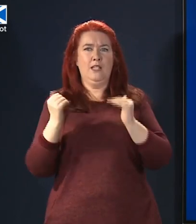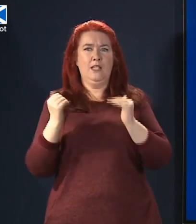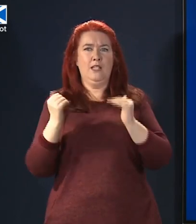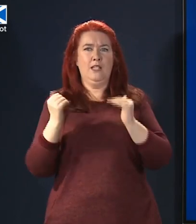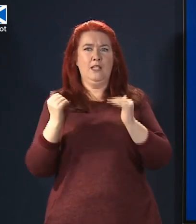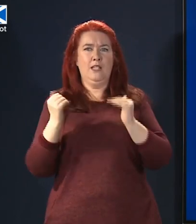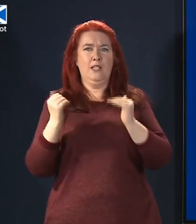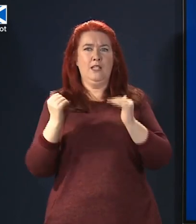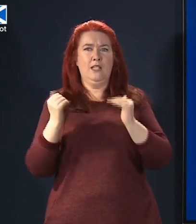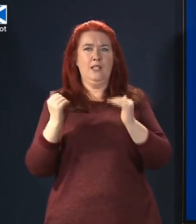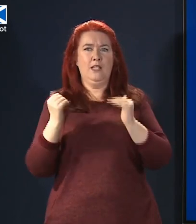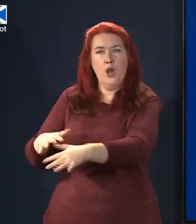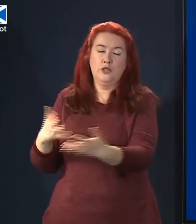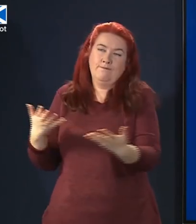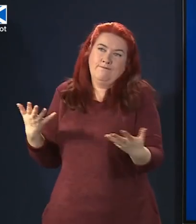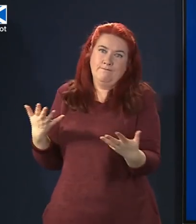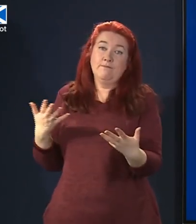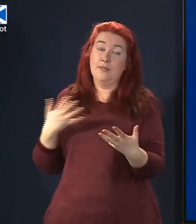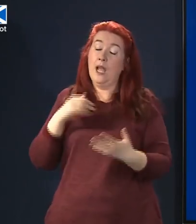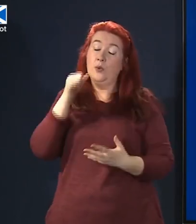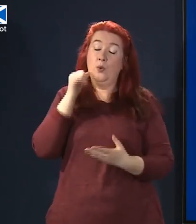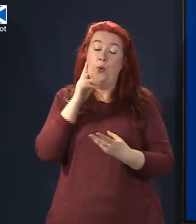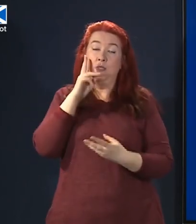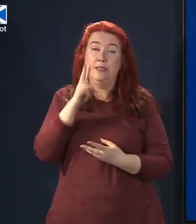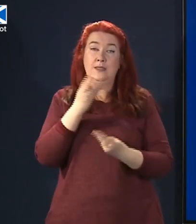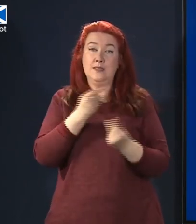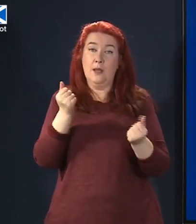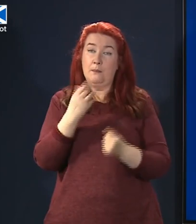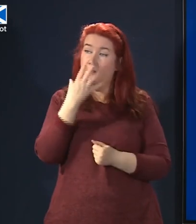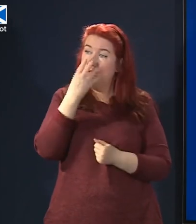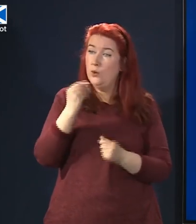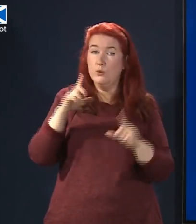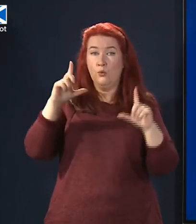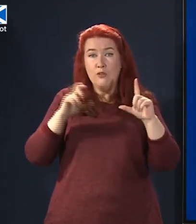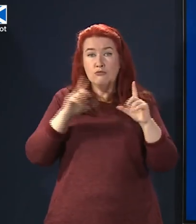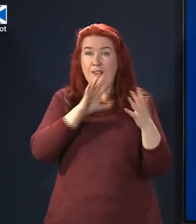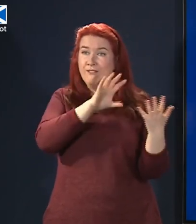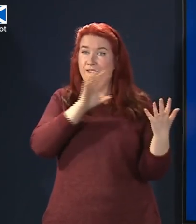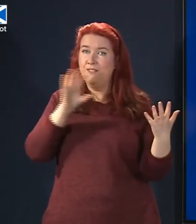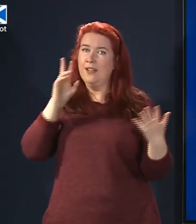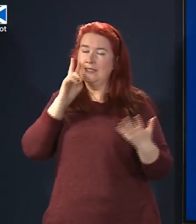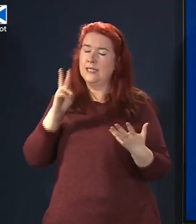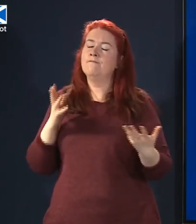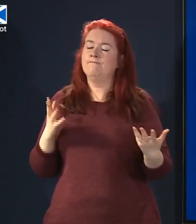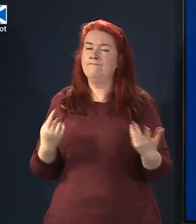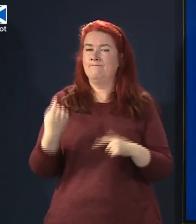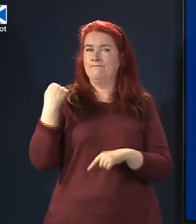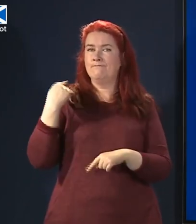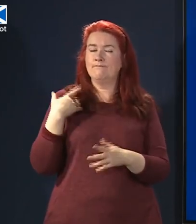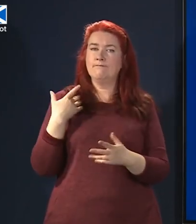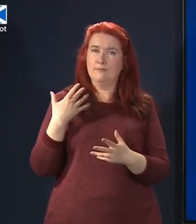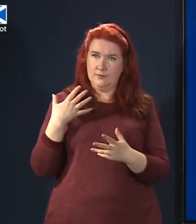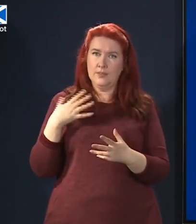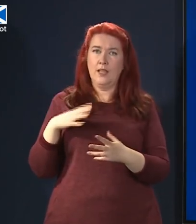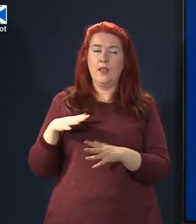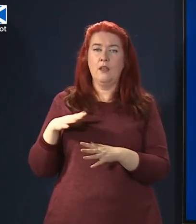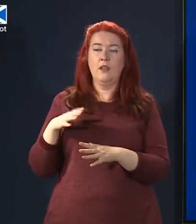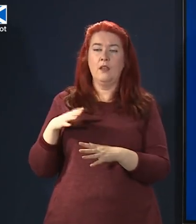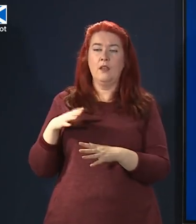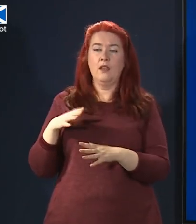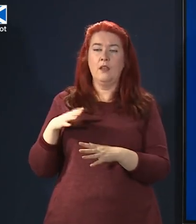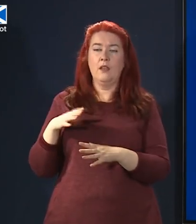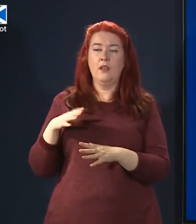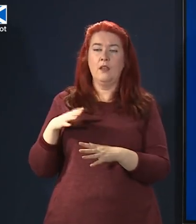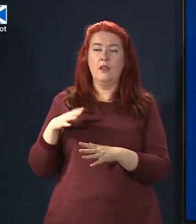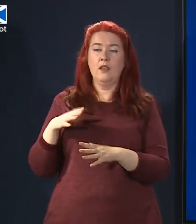you know certainly from the images I have seen that was the case at the demonstration on Trans Rights on